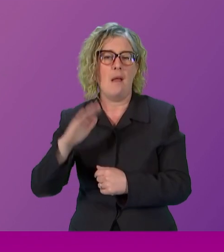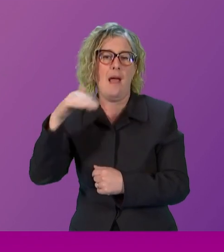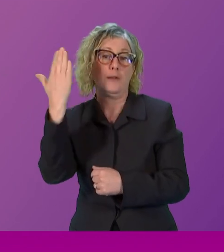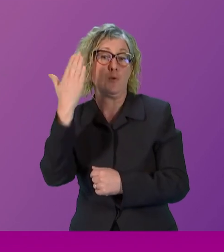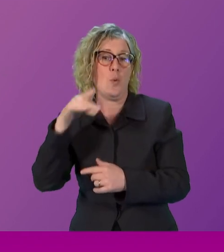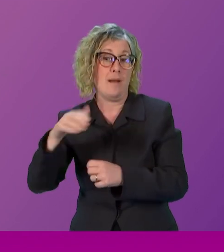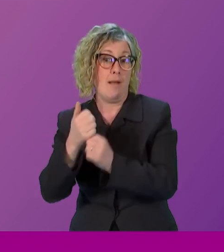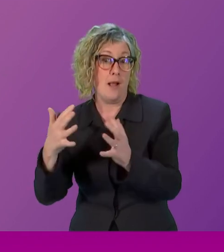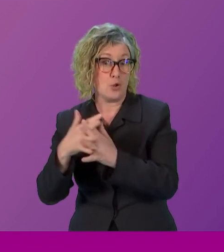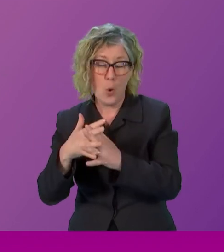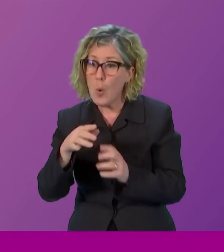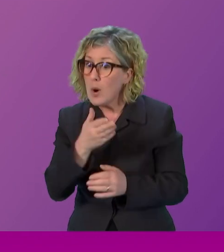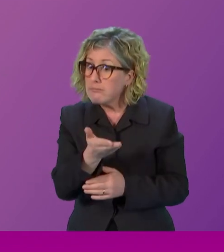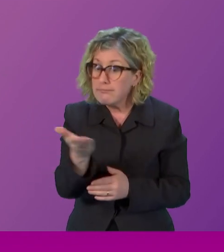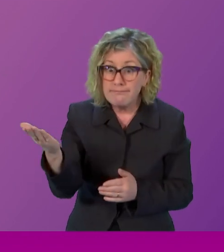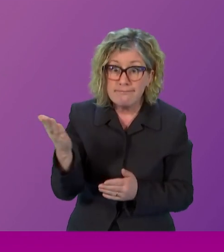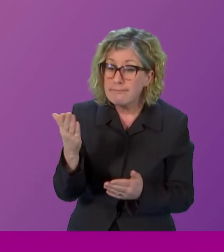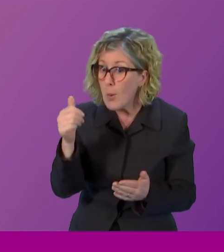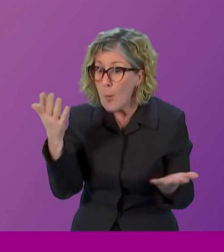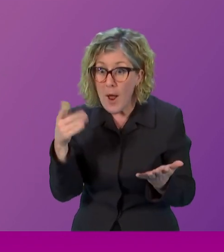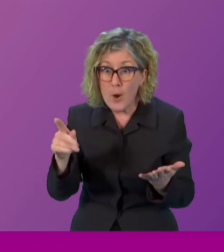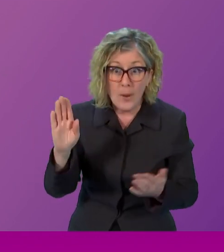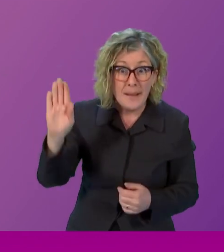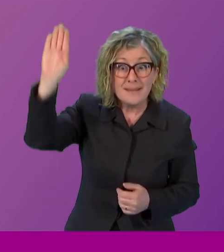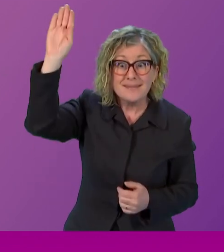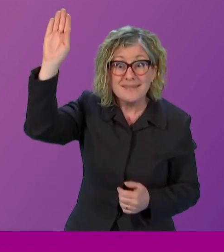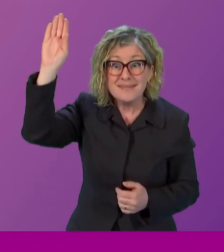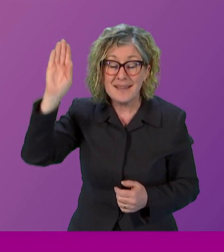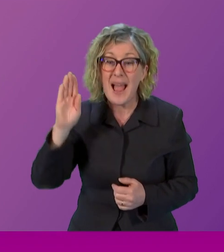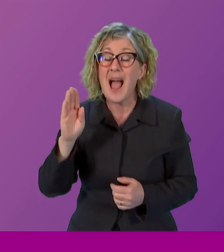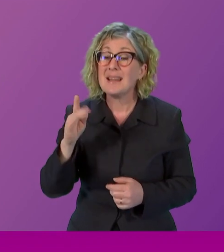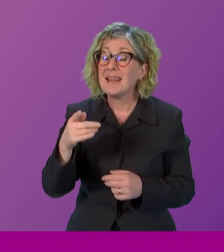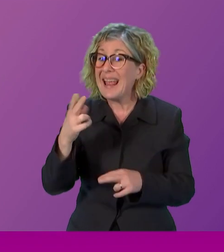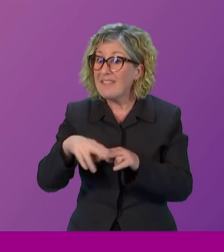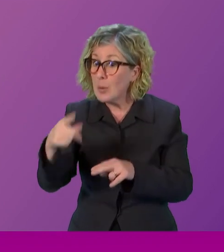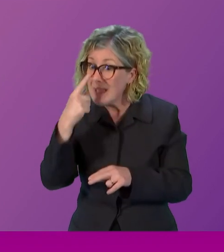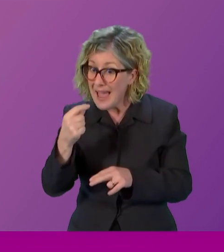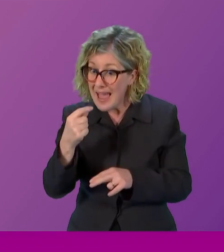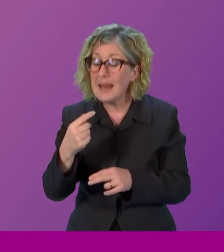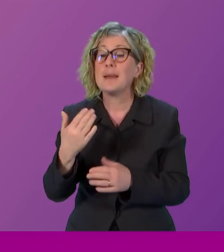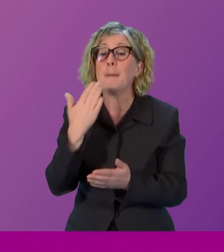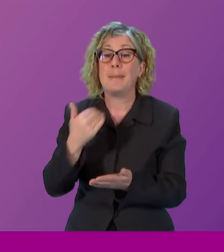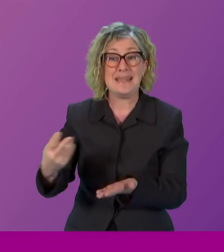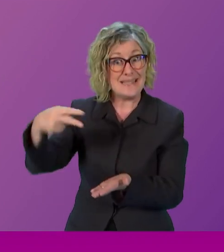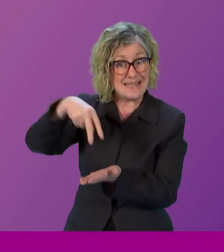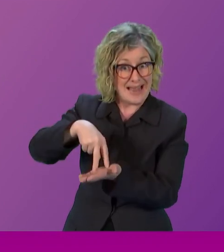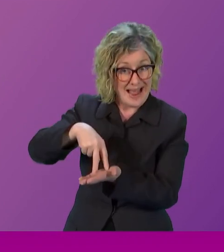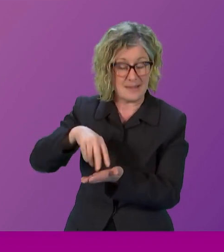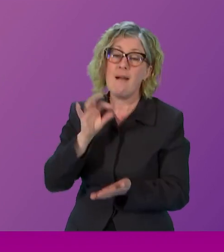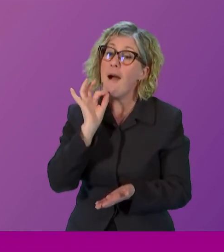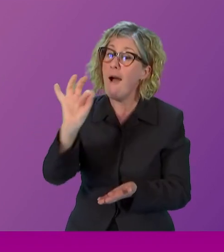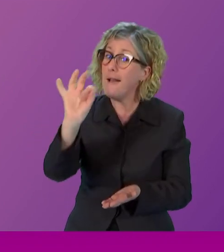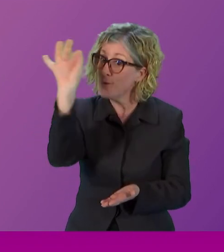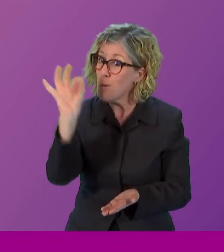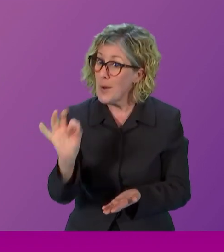please raise your hand so we know if you are, where you are. Please, if able, do stand and put the question to the panel.